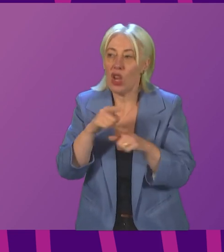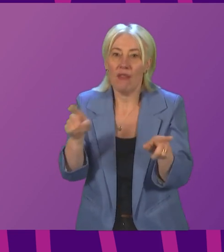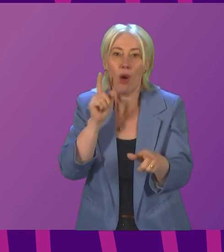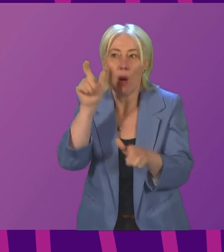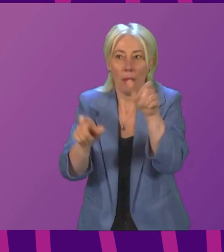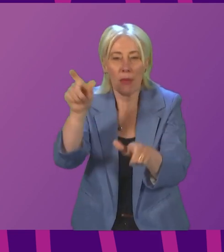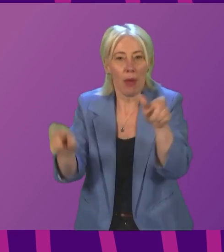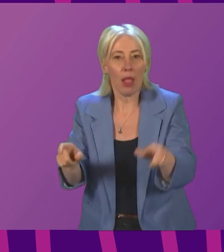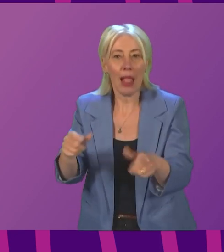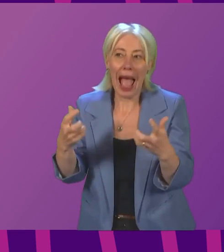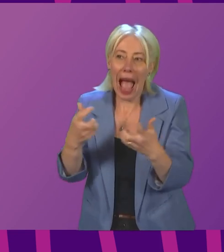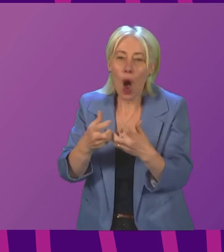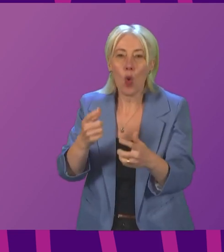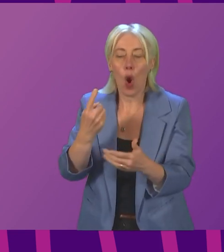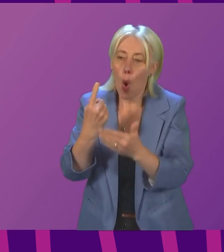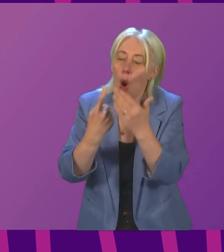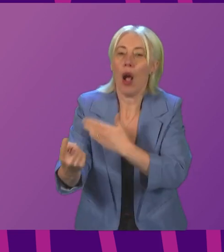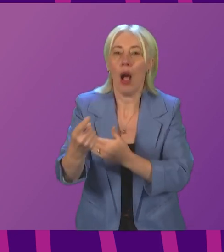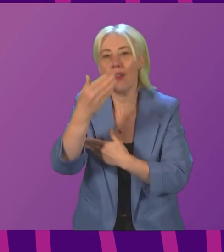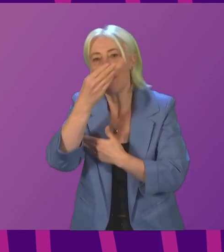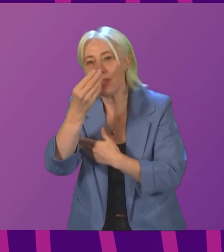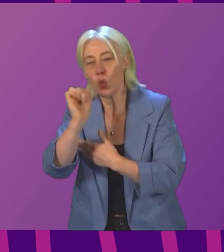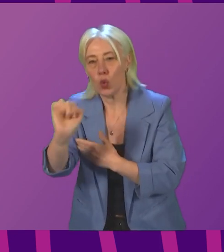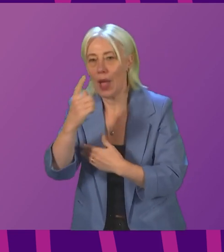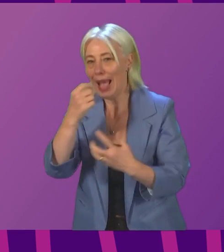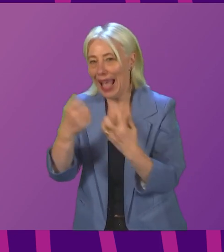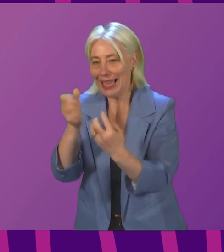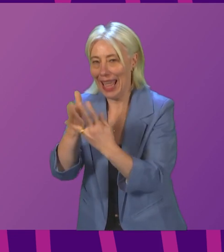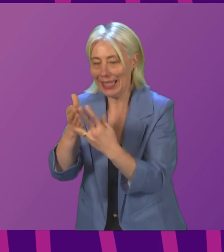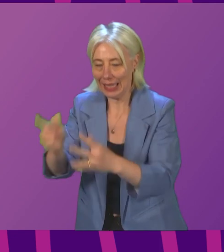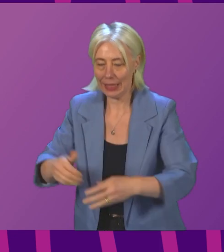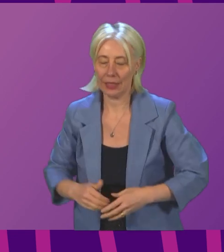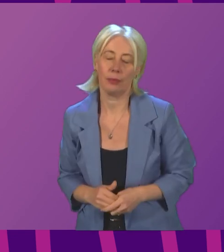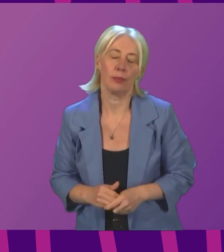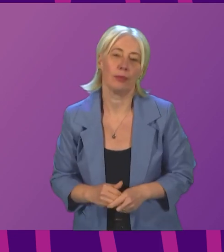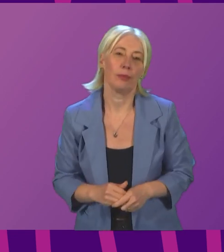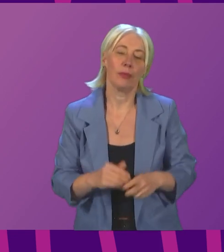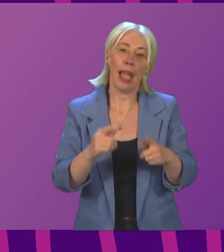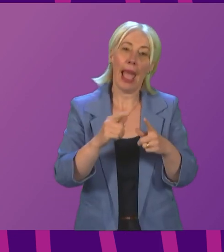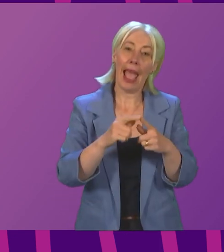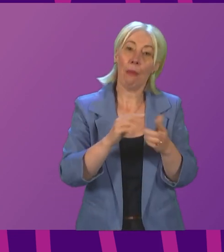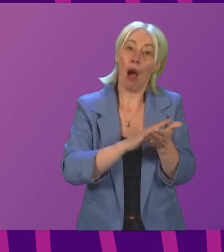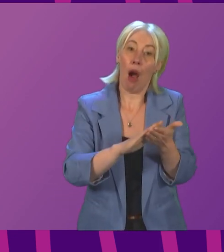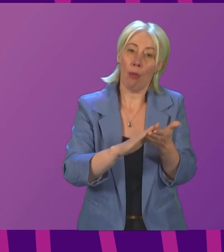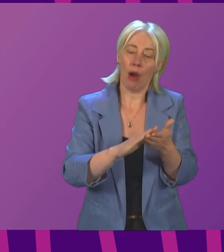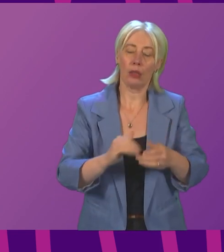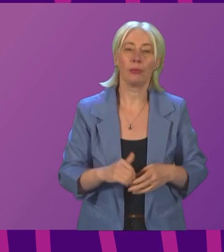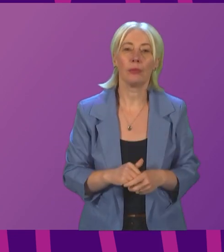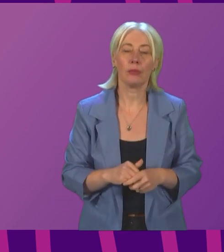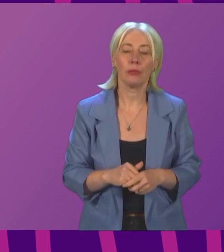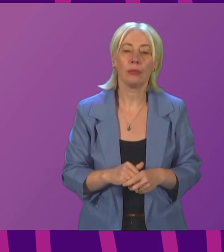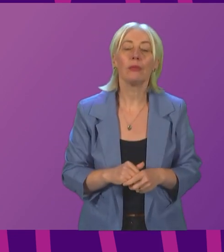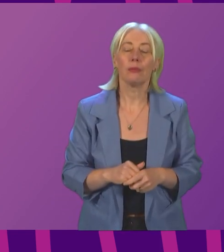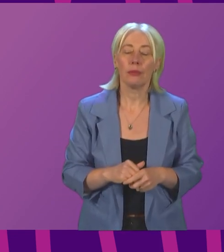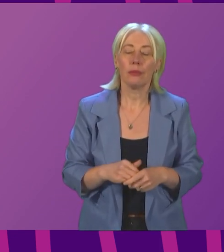how exactly flu vaccine, standalone flu vaccines, should be accessed. Emma Harper to be followed by Sarah Boyack. First